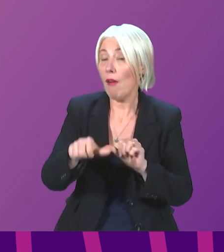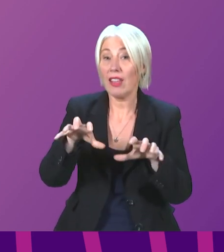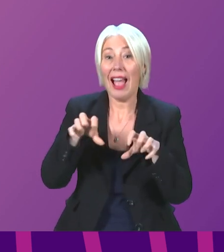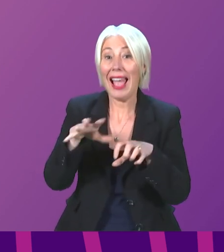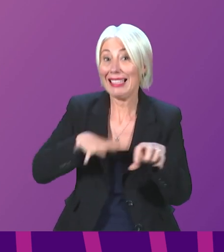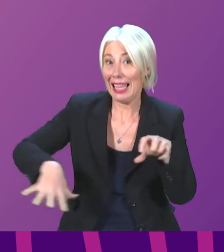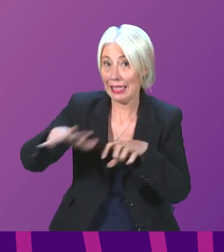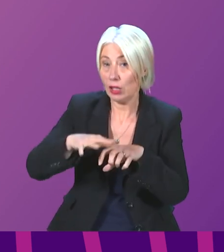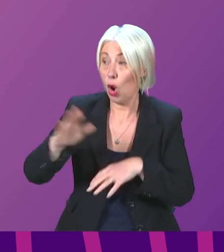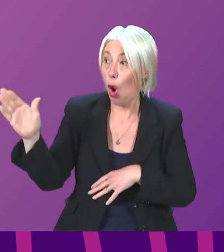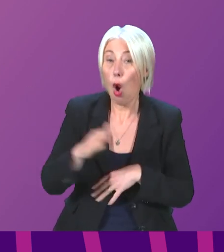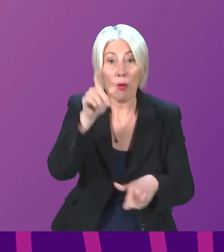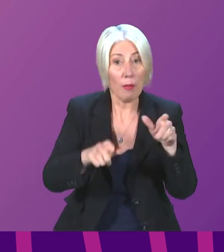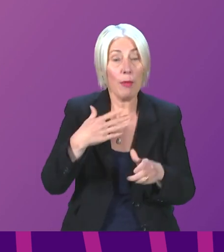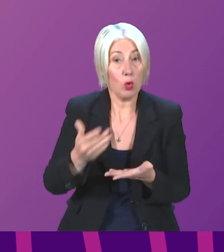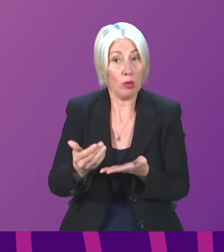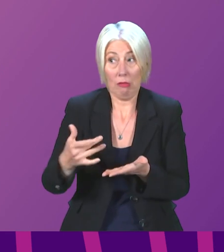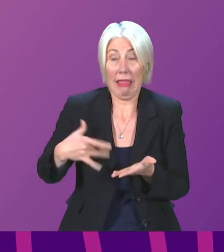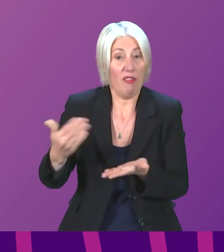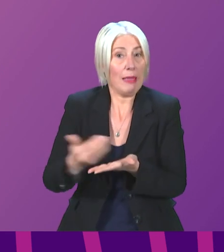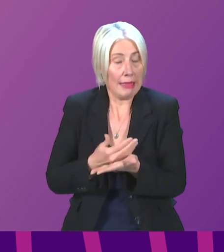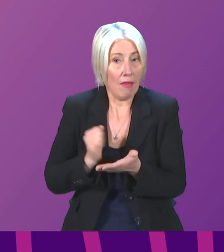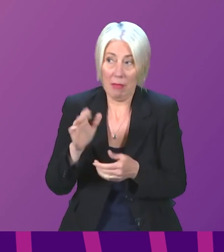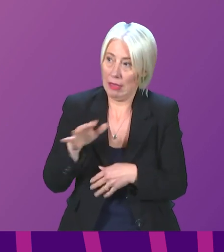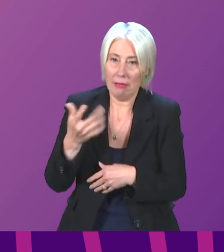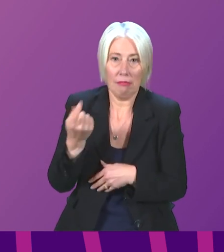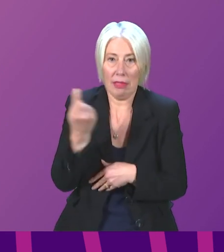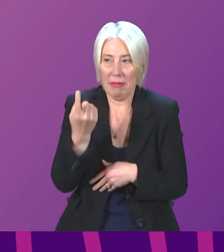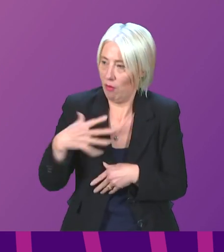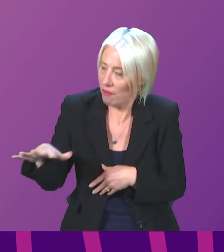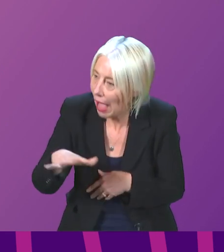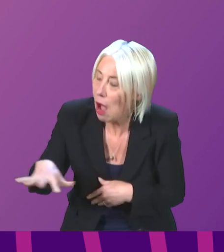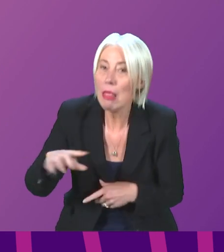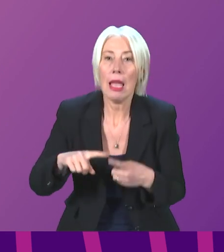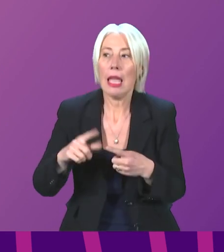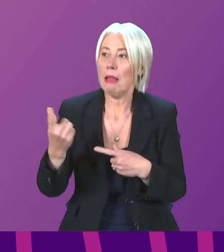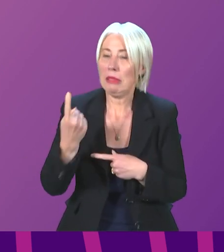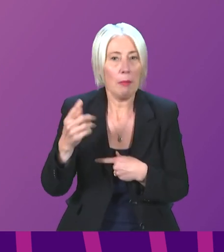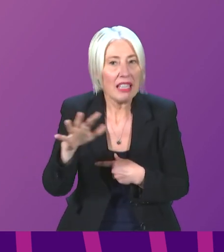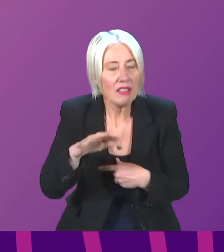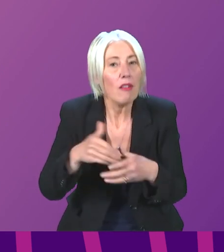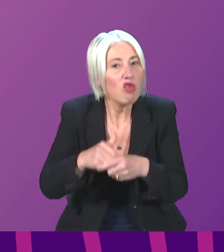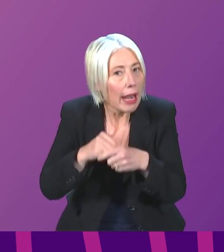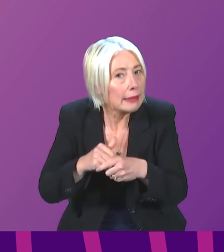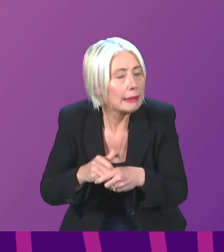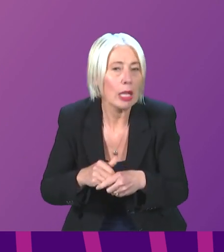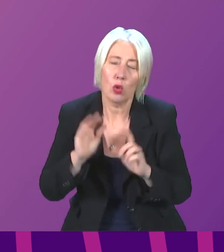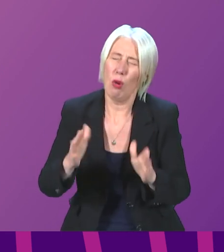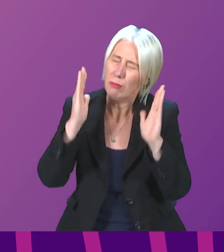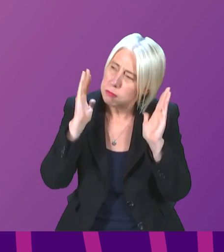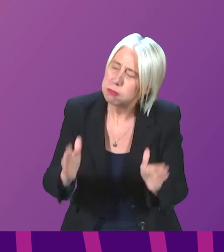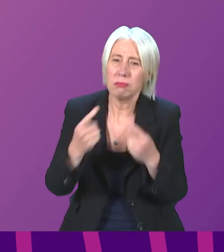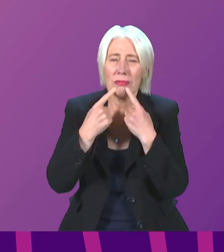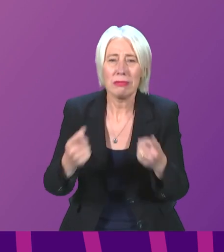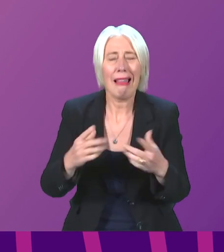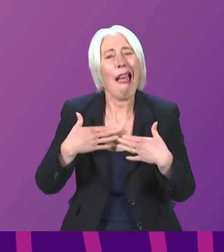single one of those saved lives is someone's family member, it is someone's friend. And so it cannot be stated enough that